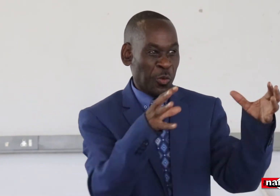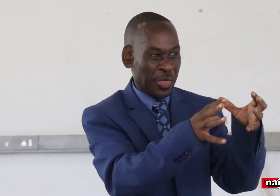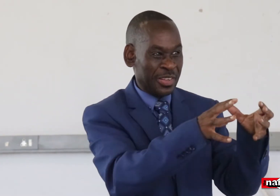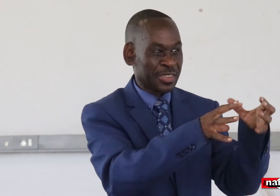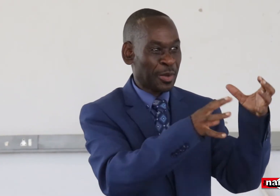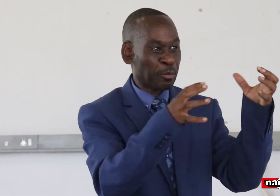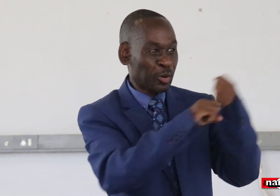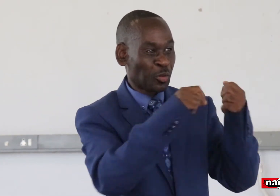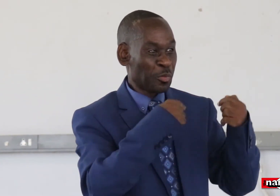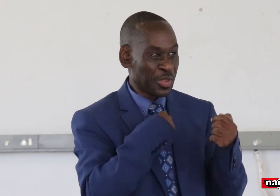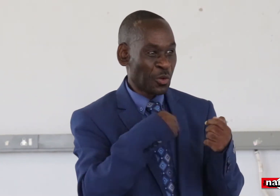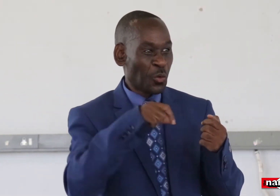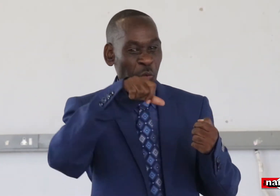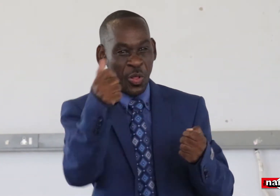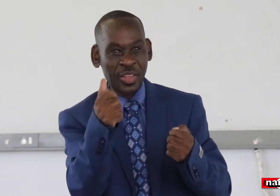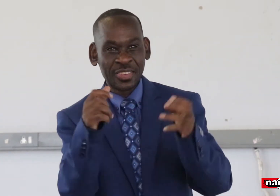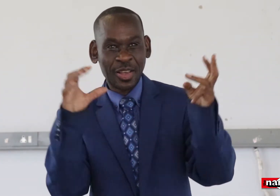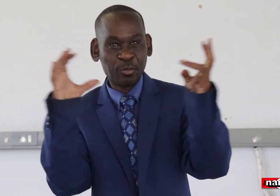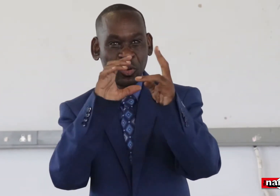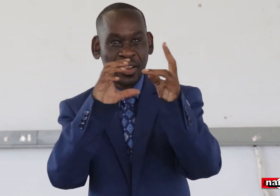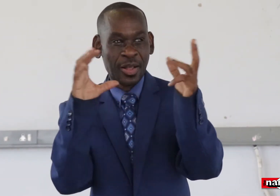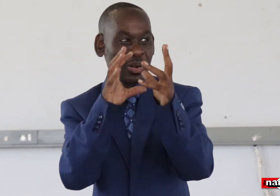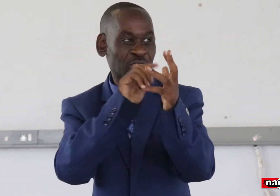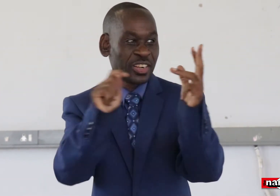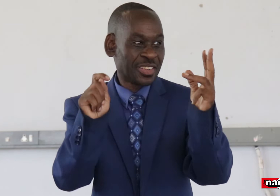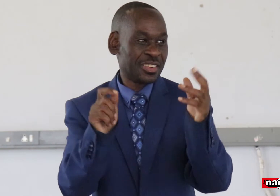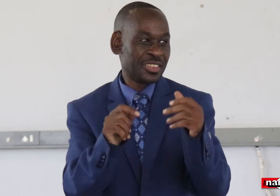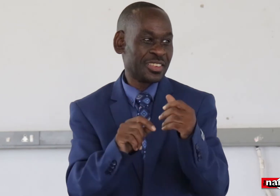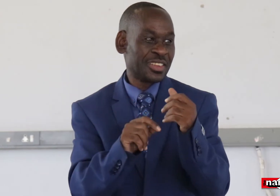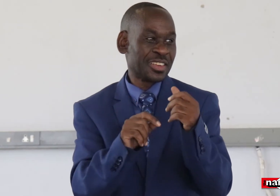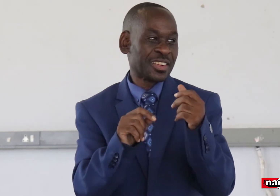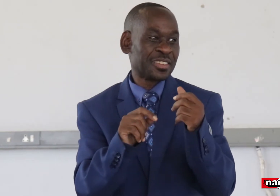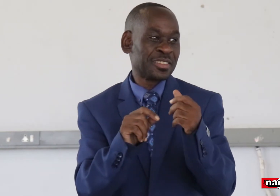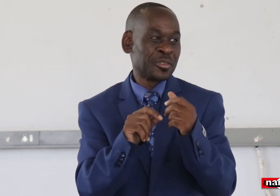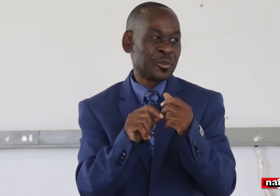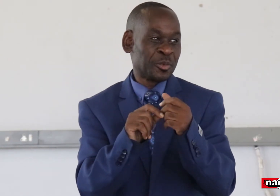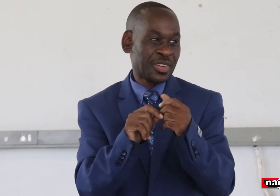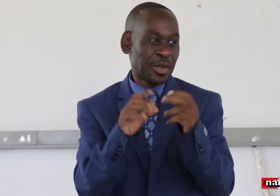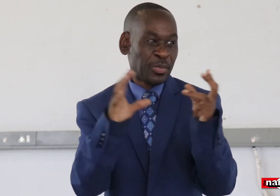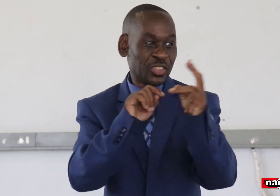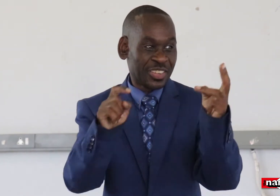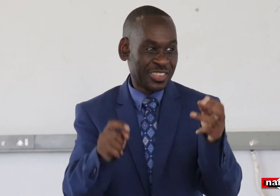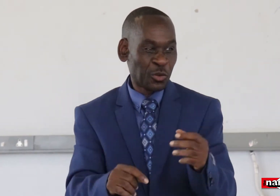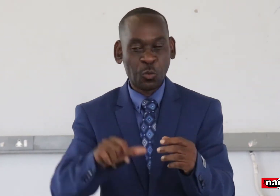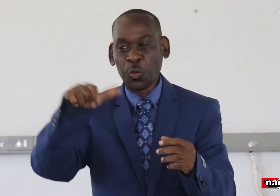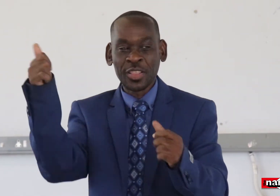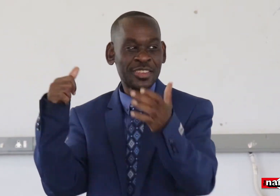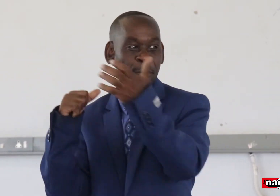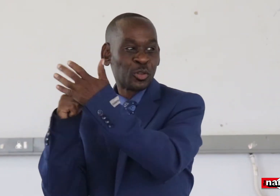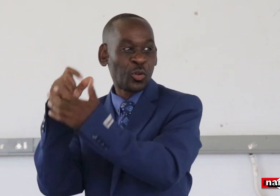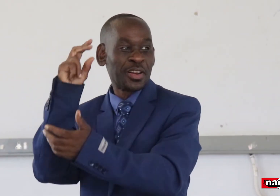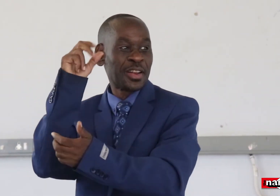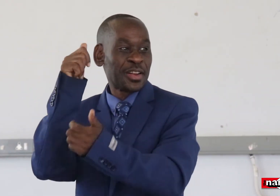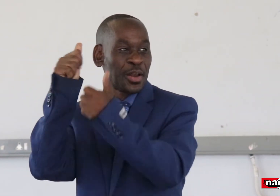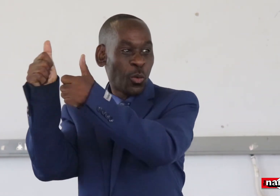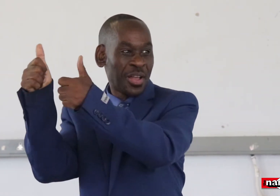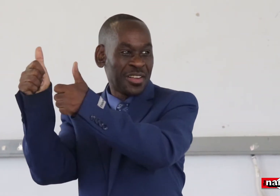Council, which are fighting each other. Others are supporting another, the chairperson, others are supporting the company secretary.